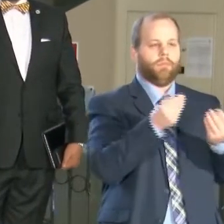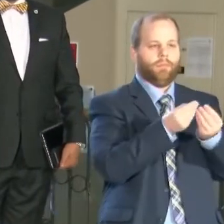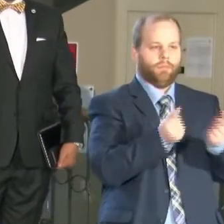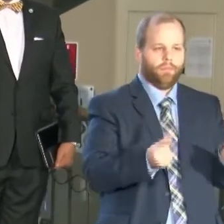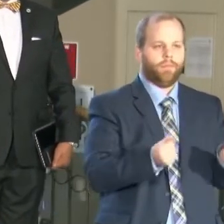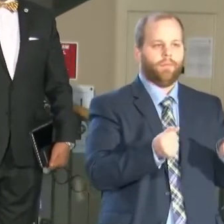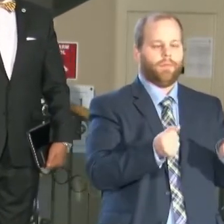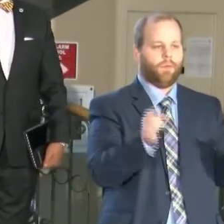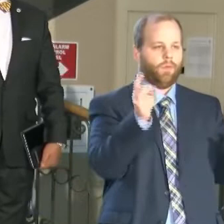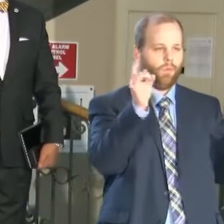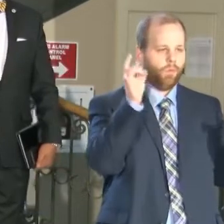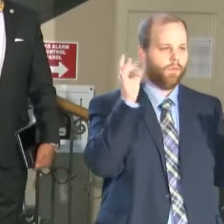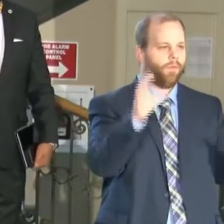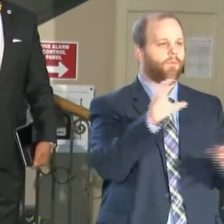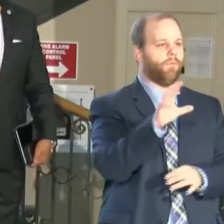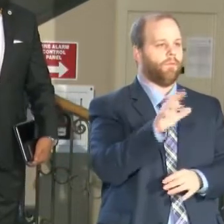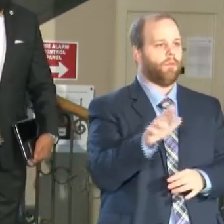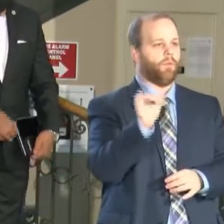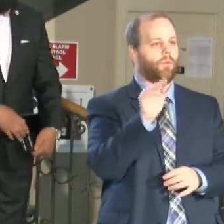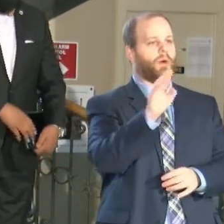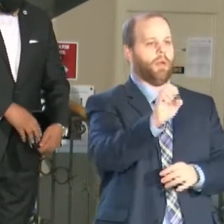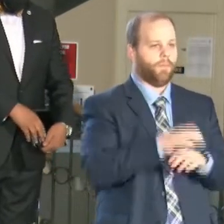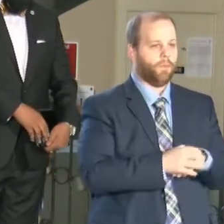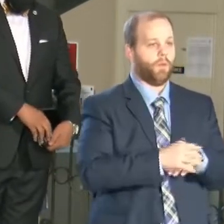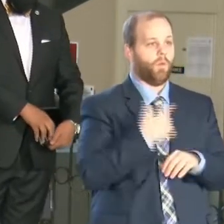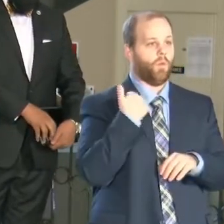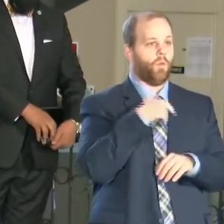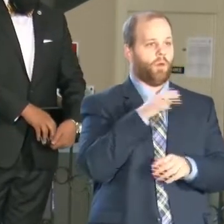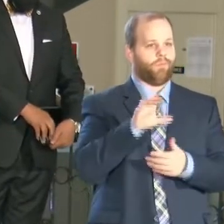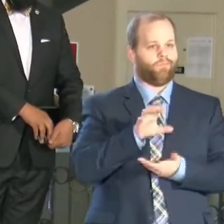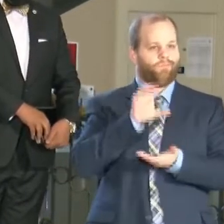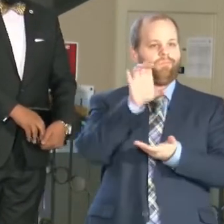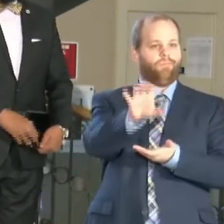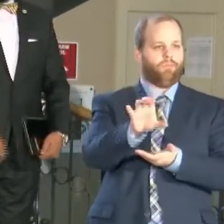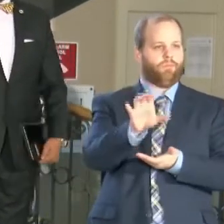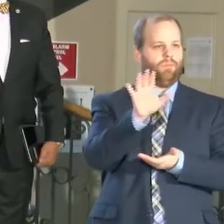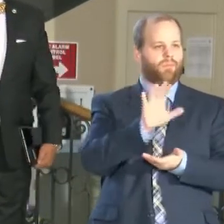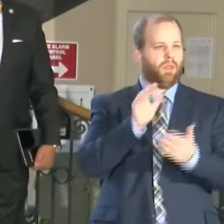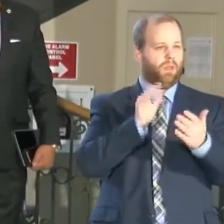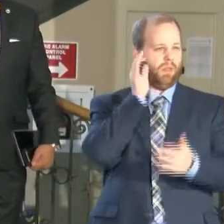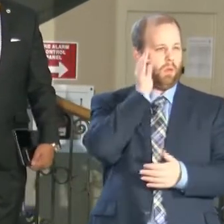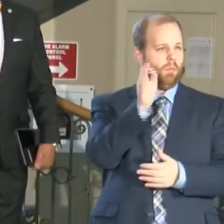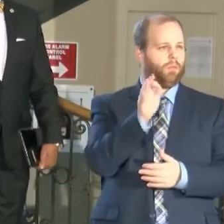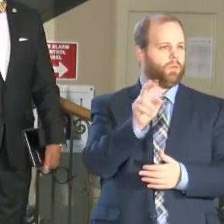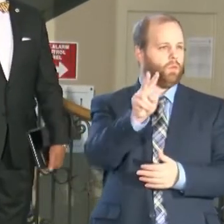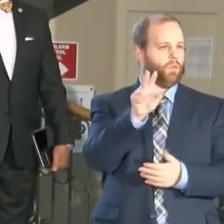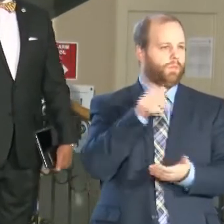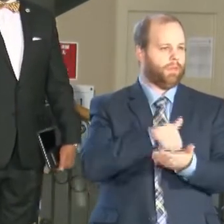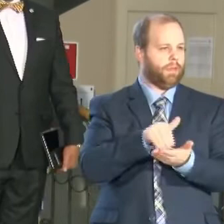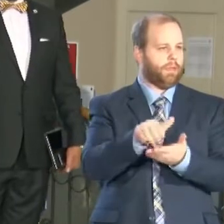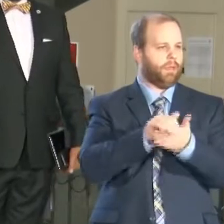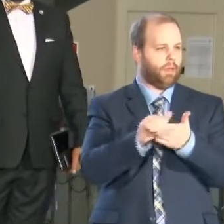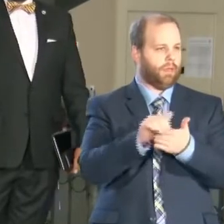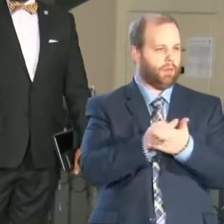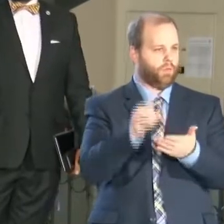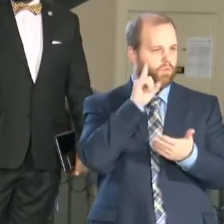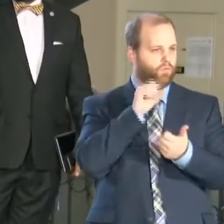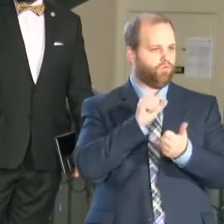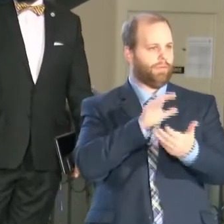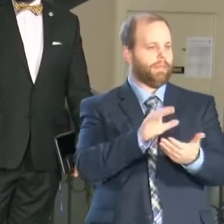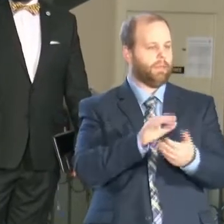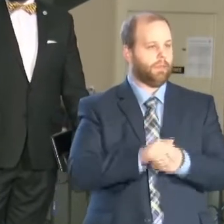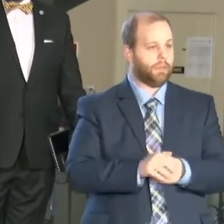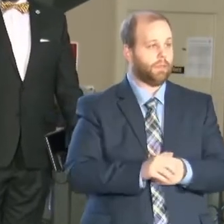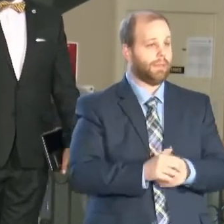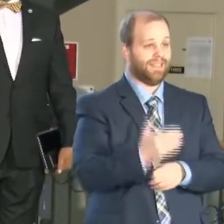where we have already allocated close to two million dollars to address these issues. And last night, we were able to approve